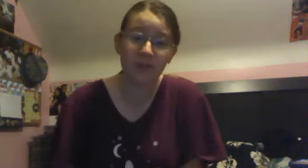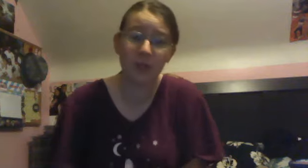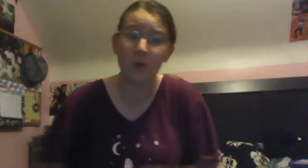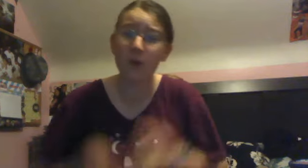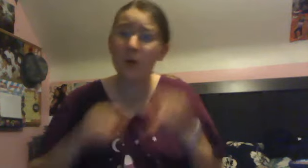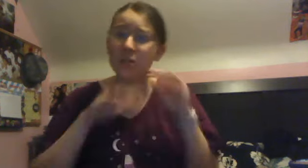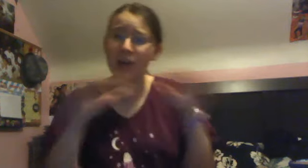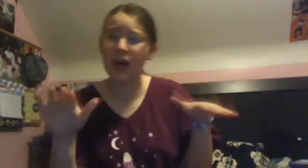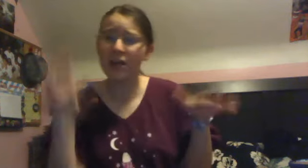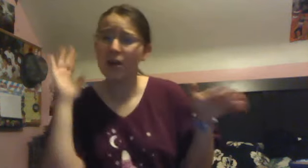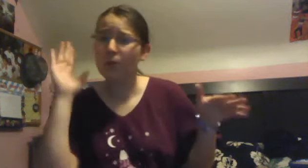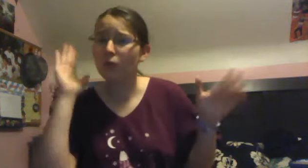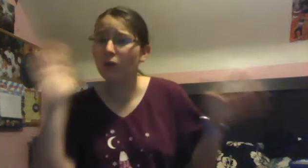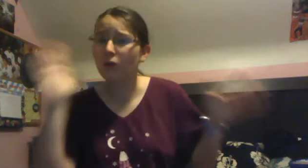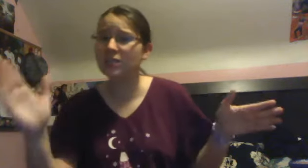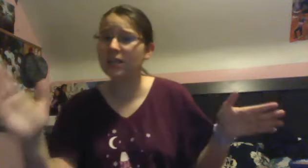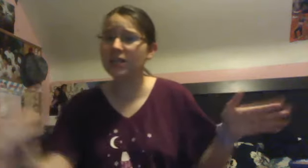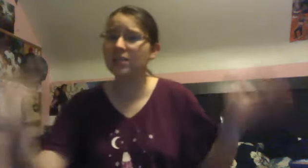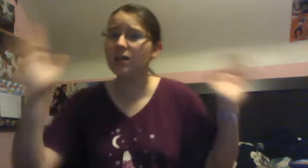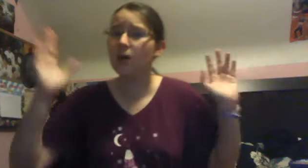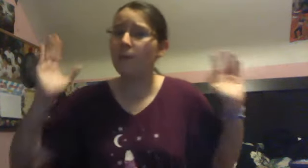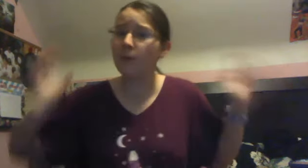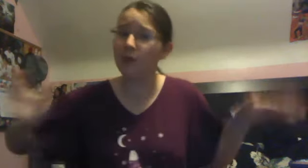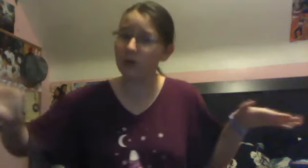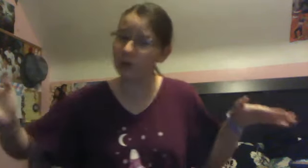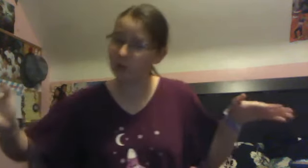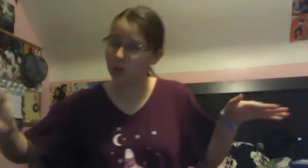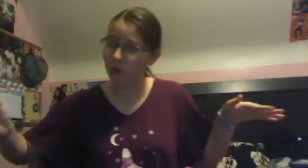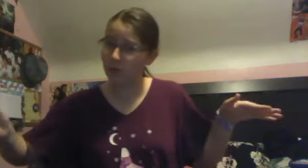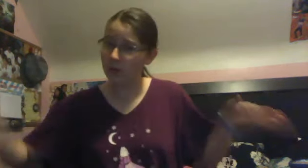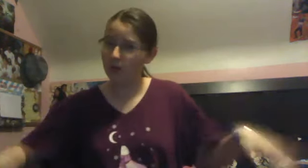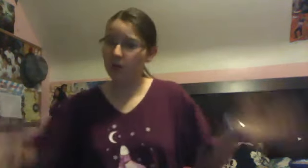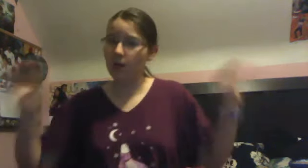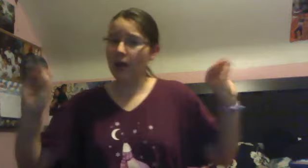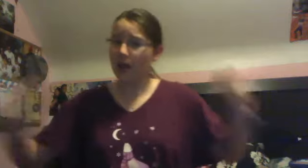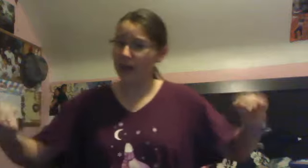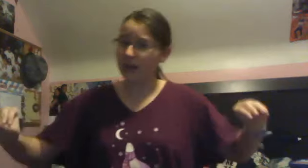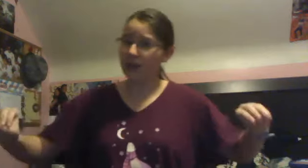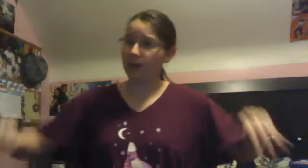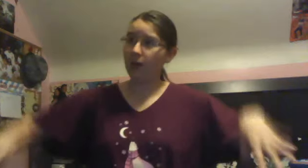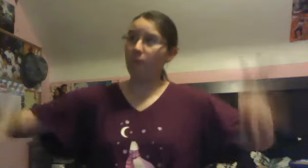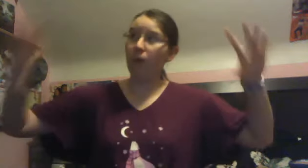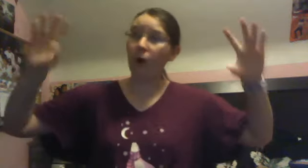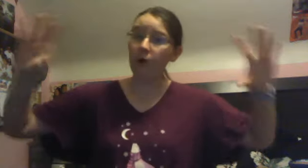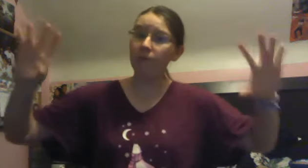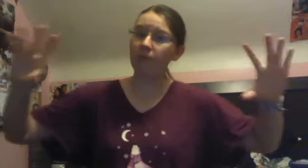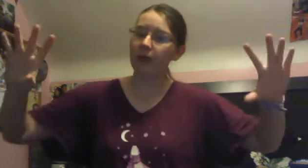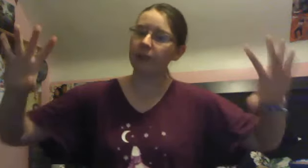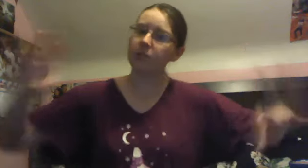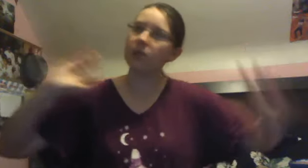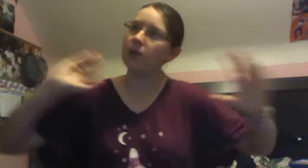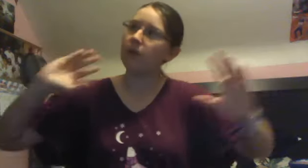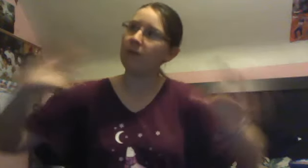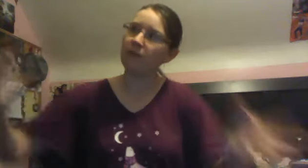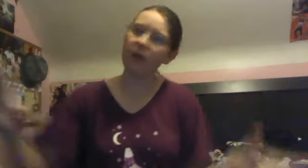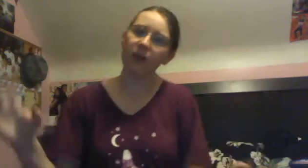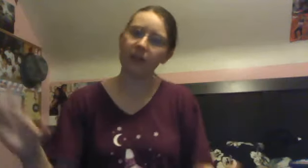done. Processed. Put on YouTube. Edited. Perfect. My friend likes it.